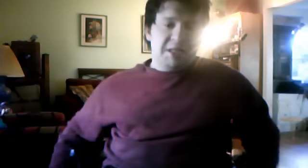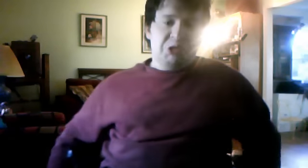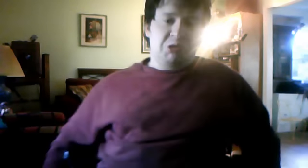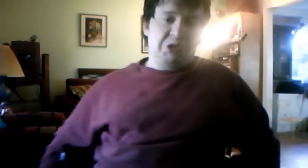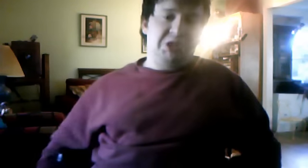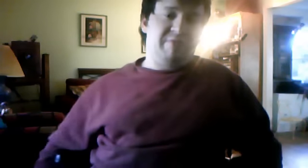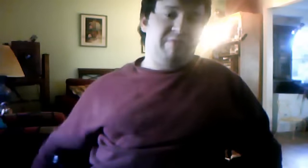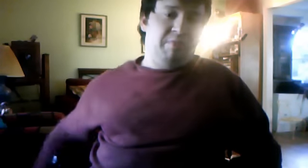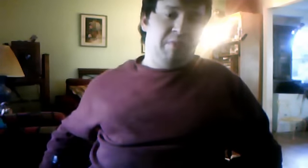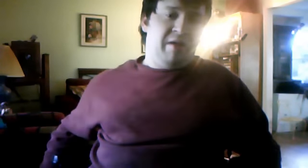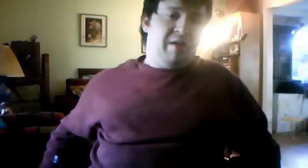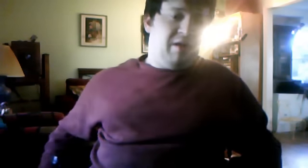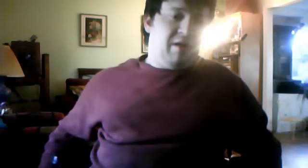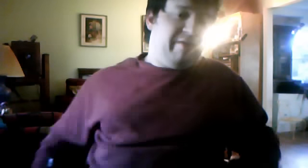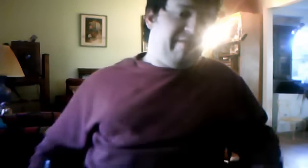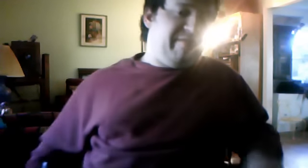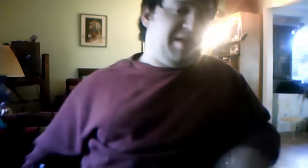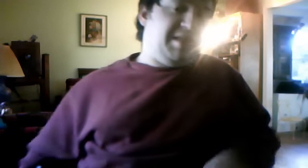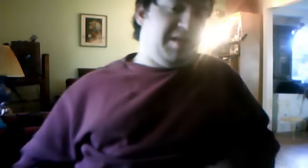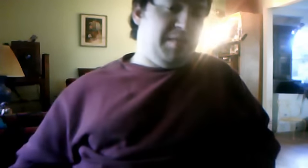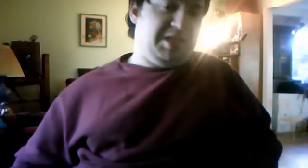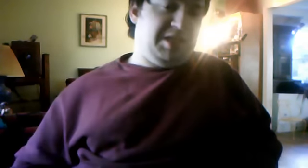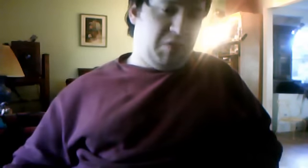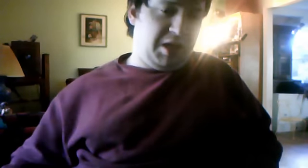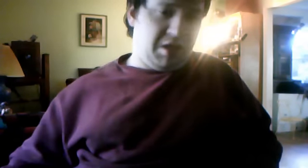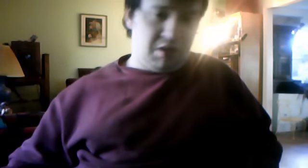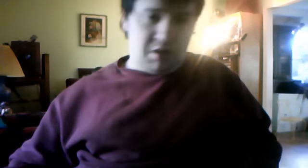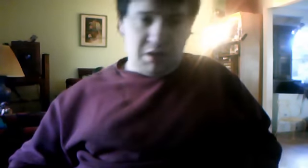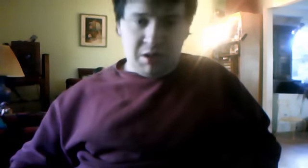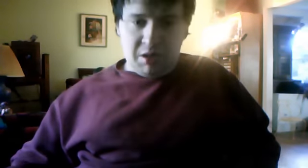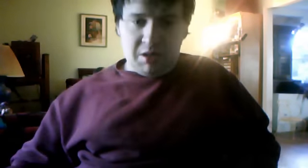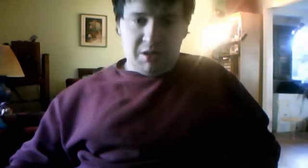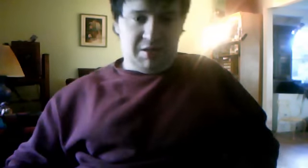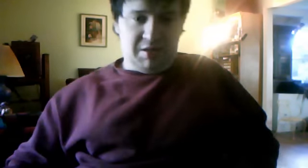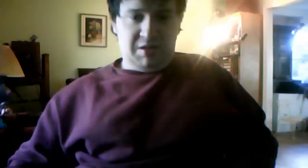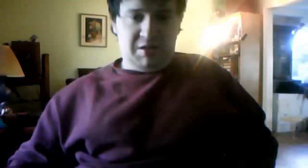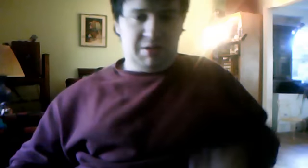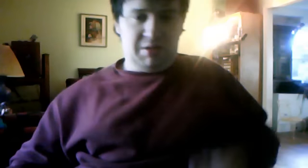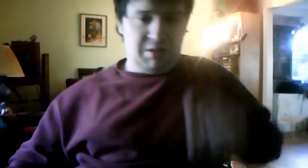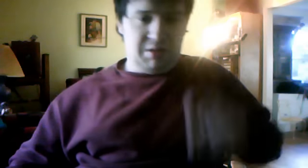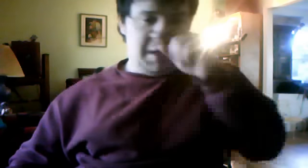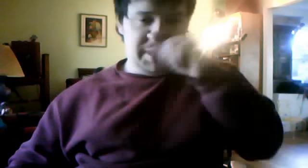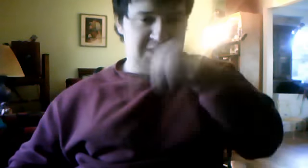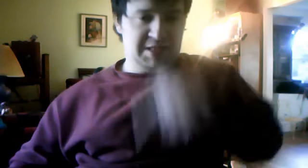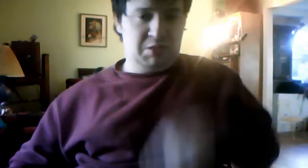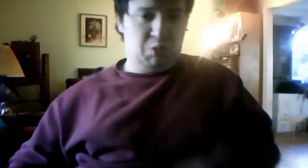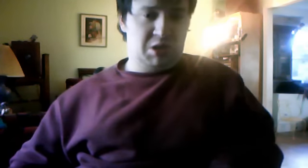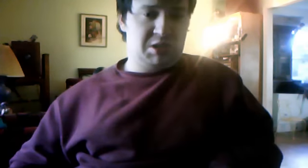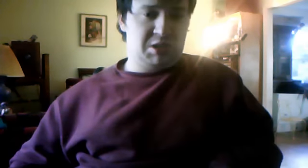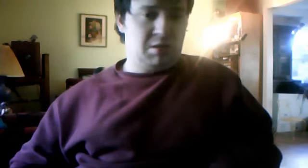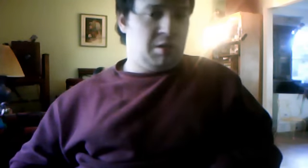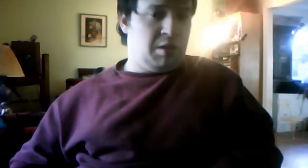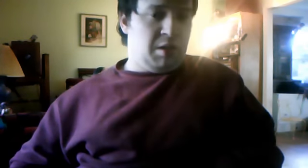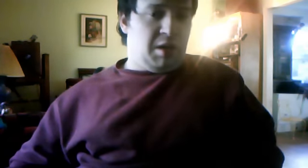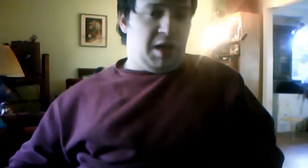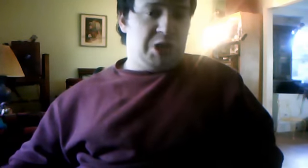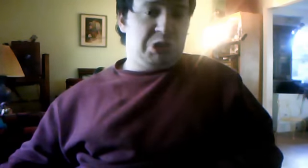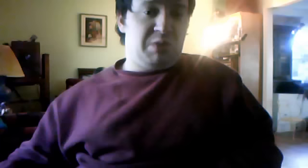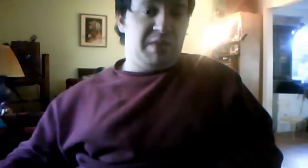the truncheon from, uh, V the Amazing Greek, uh, is in the works, I should be